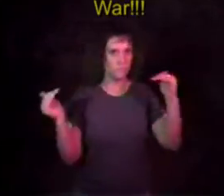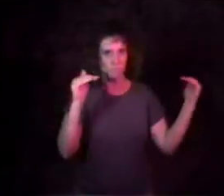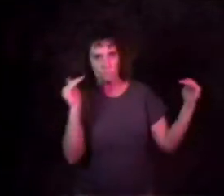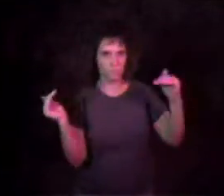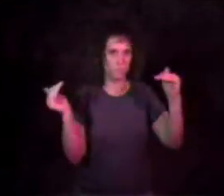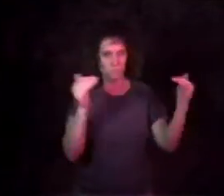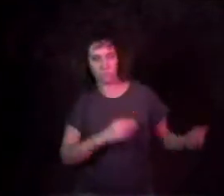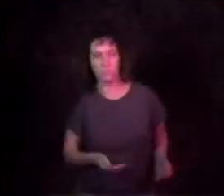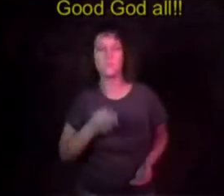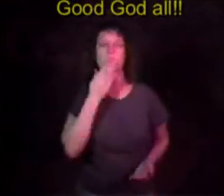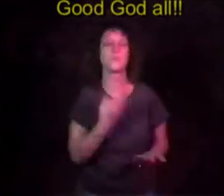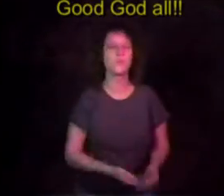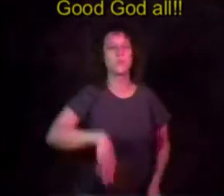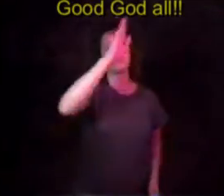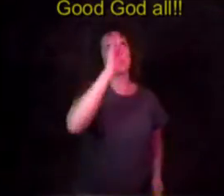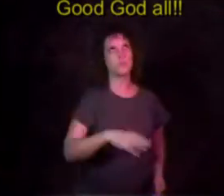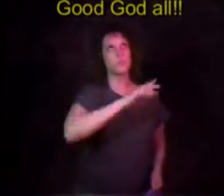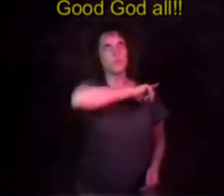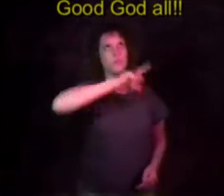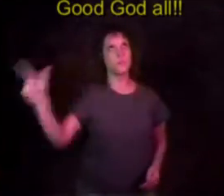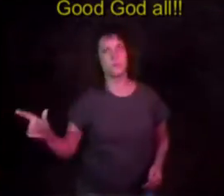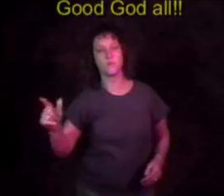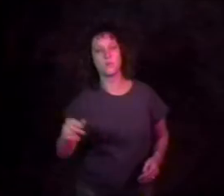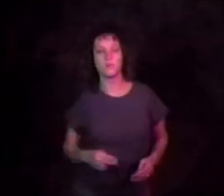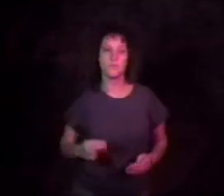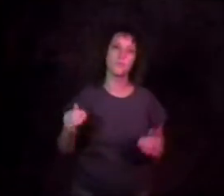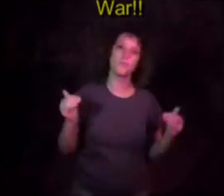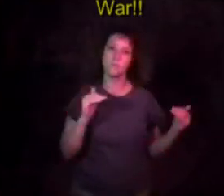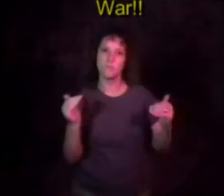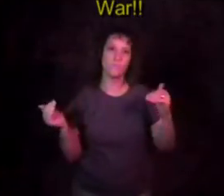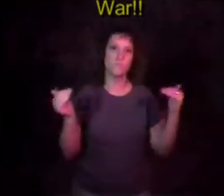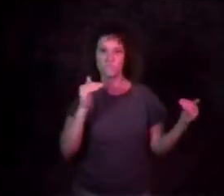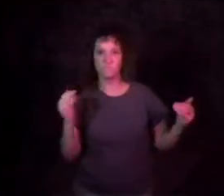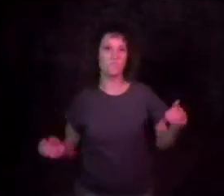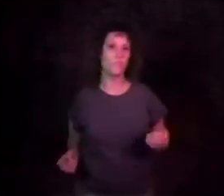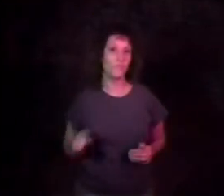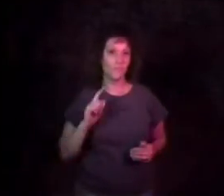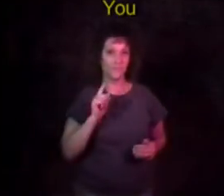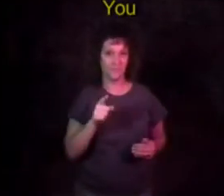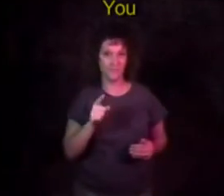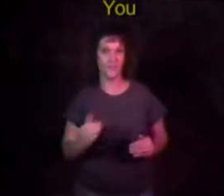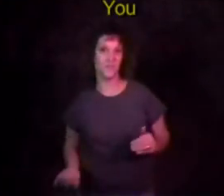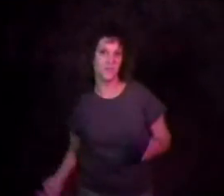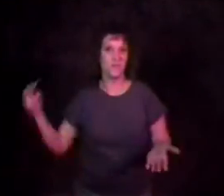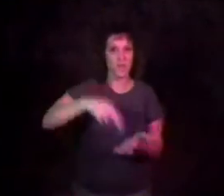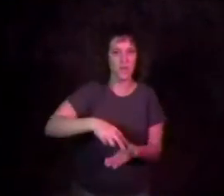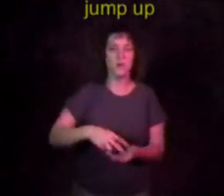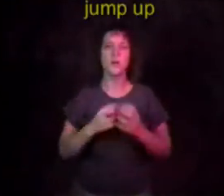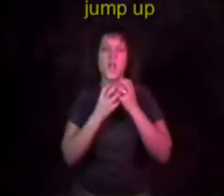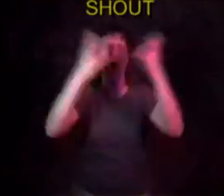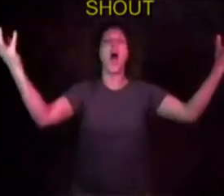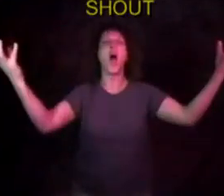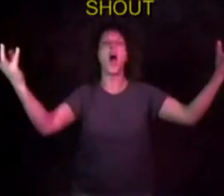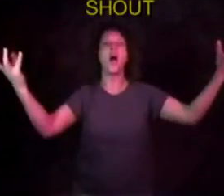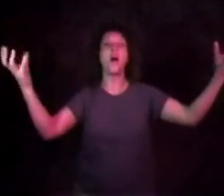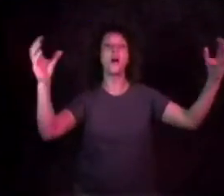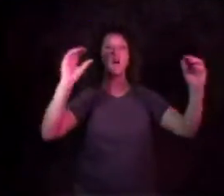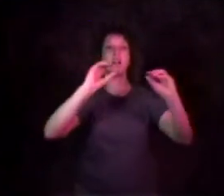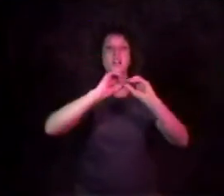said, said, what, good Lord, what is it good for, stand up and shout it,